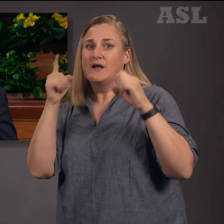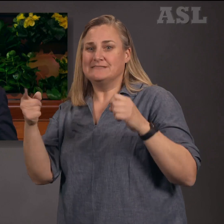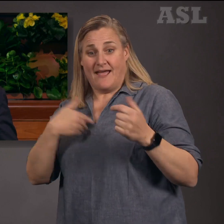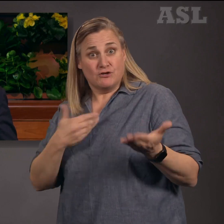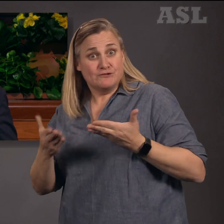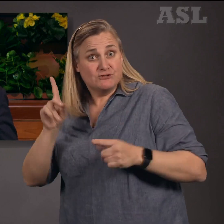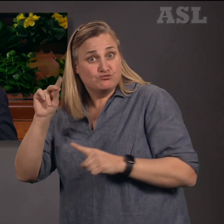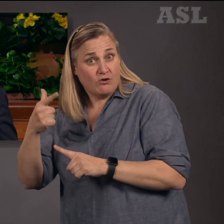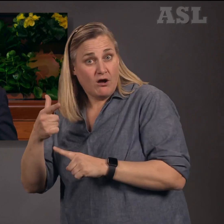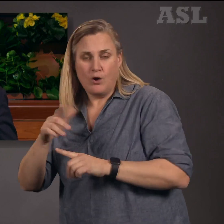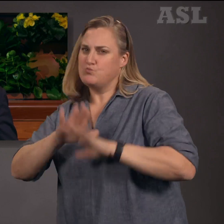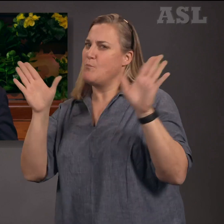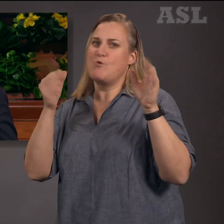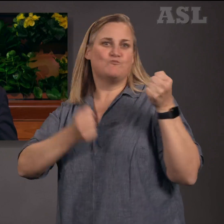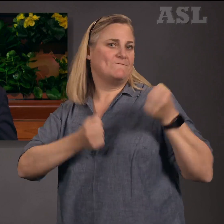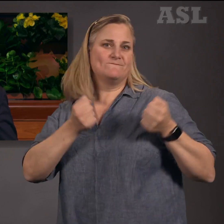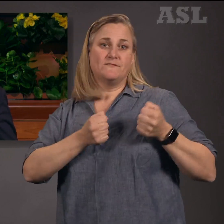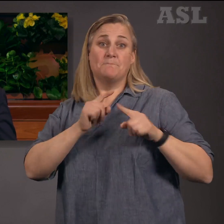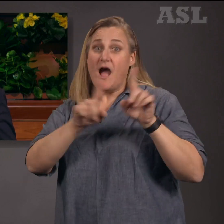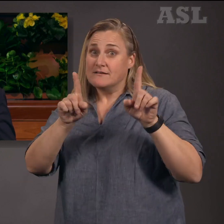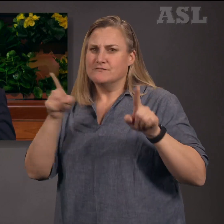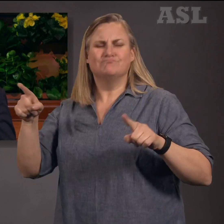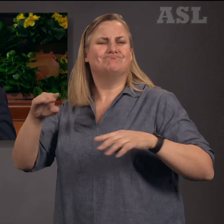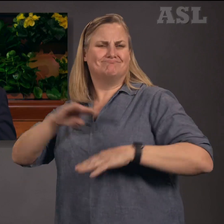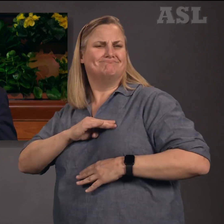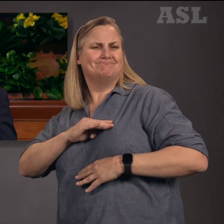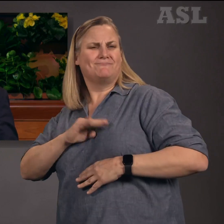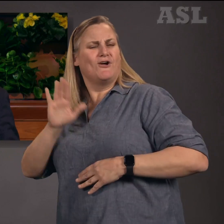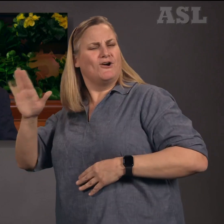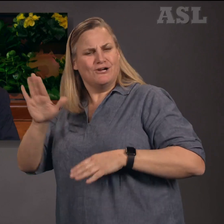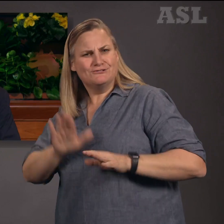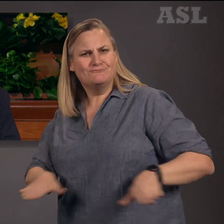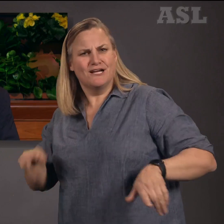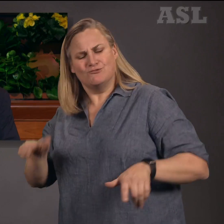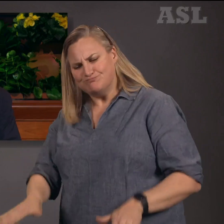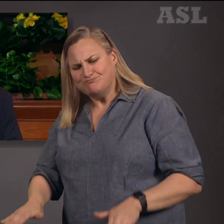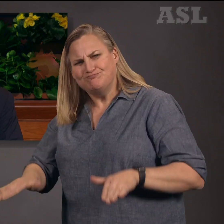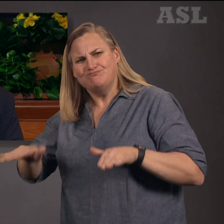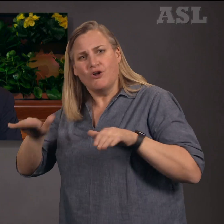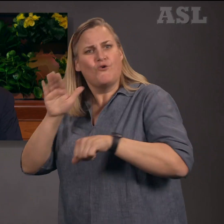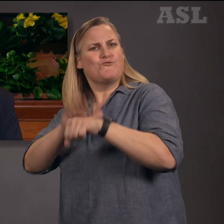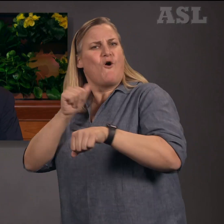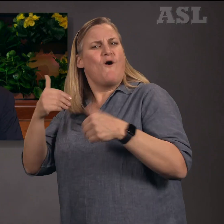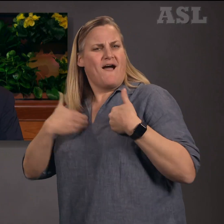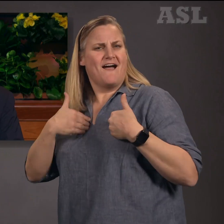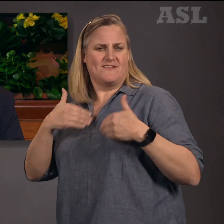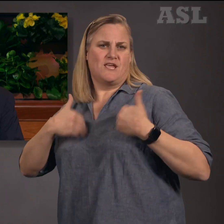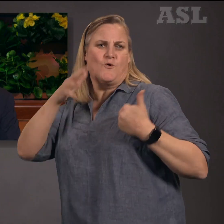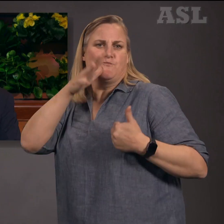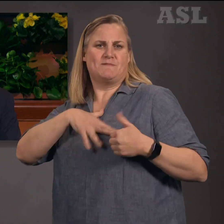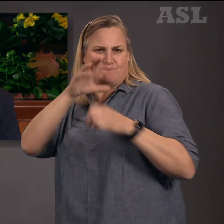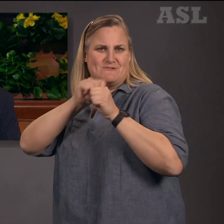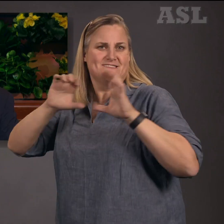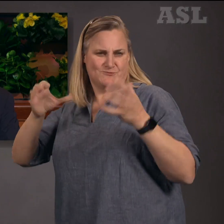is unable to drive, but she is content, raising her children and serving as a counselor in the Young Women's presidency.